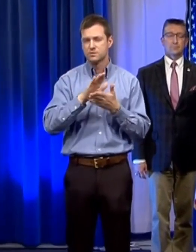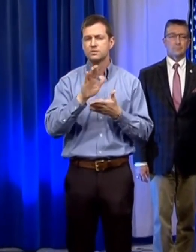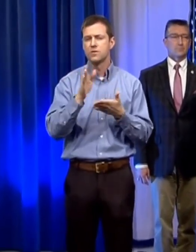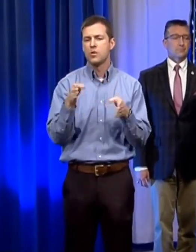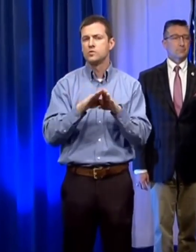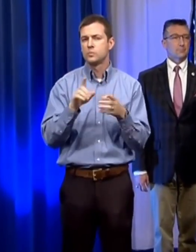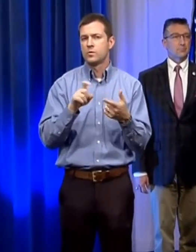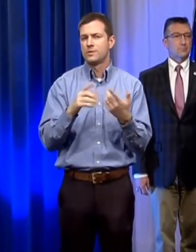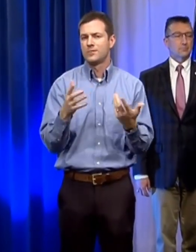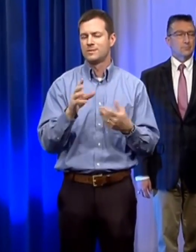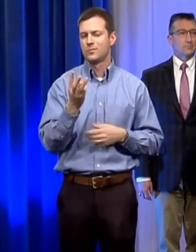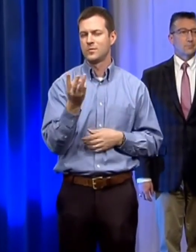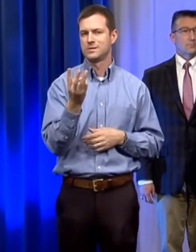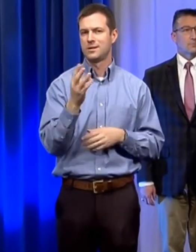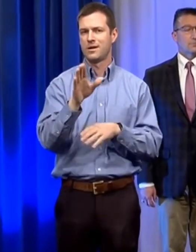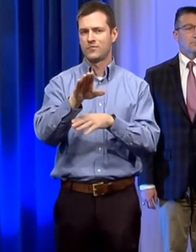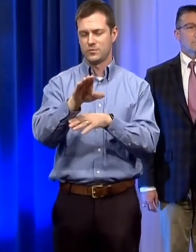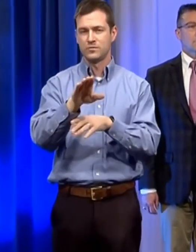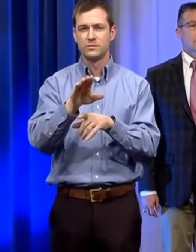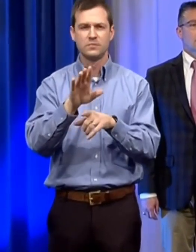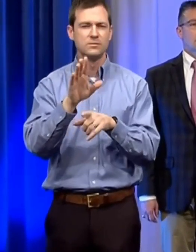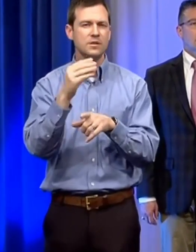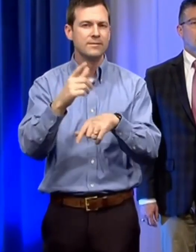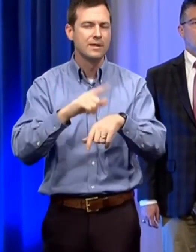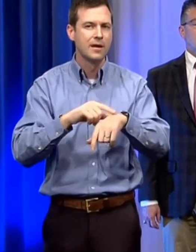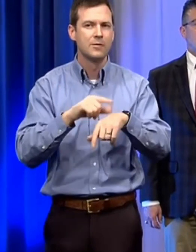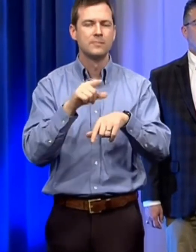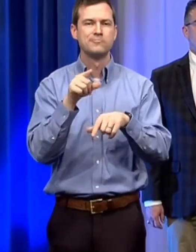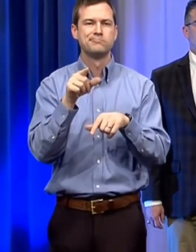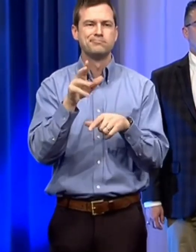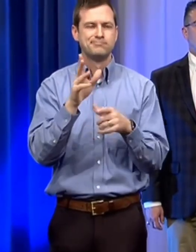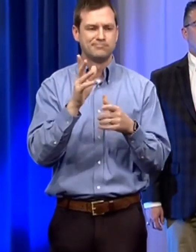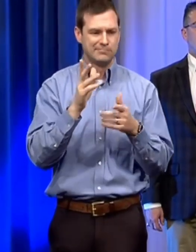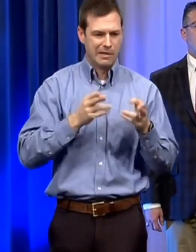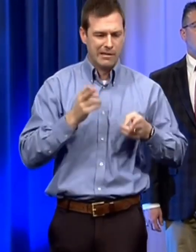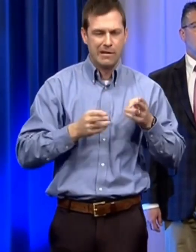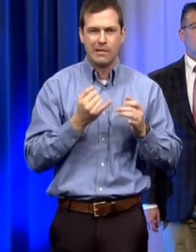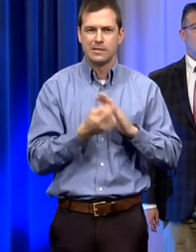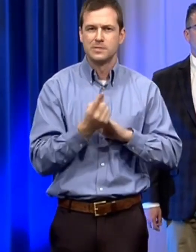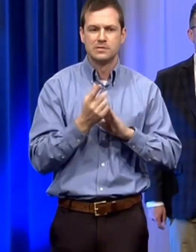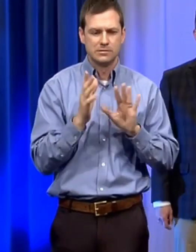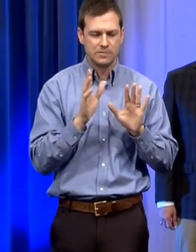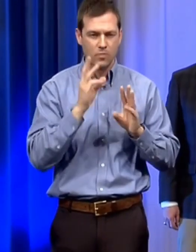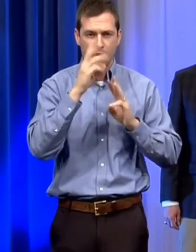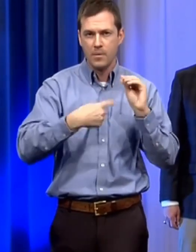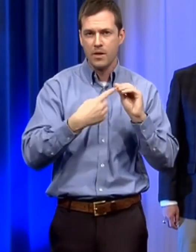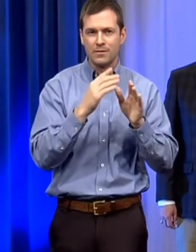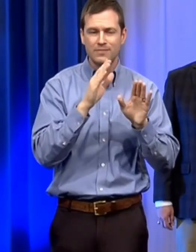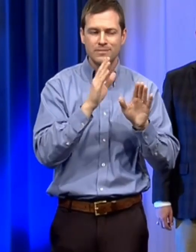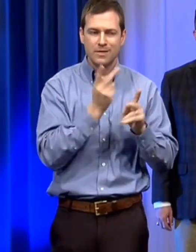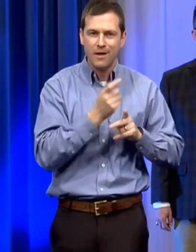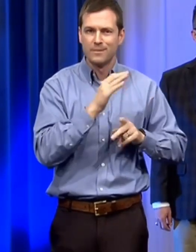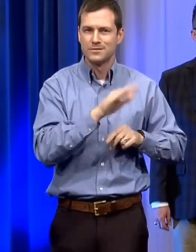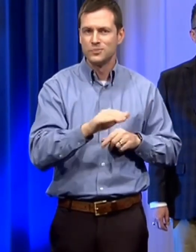working on and thinking about child care we didn't want to do something that was too quick because we know that parents